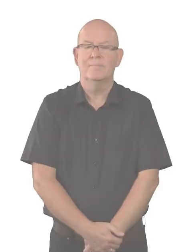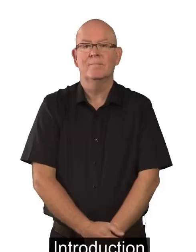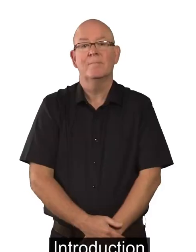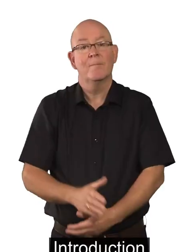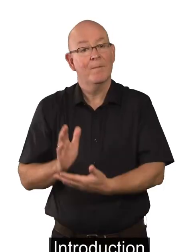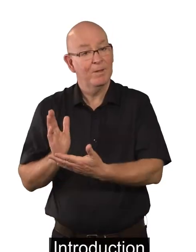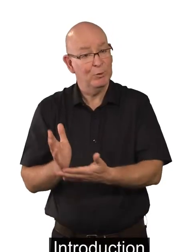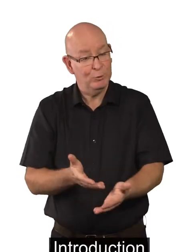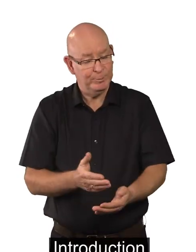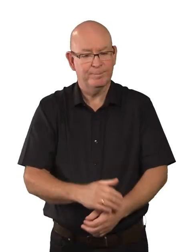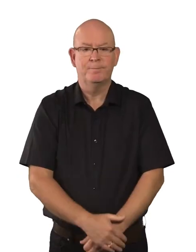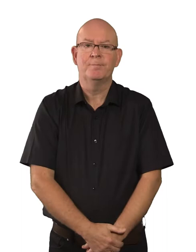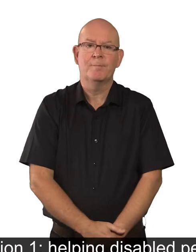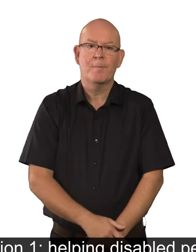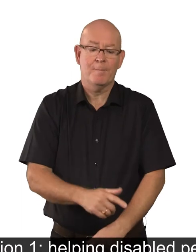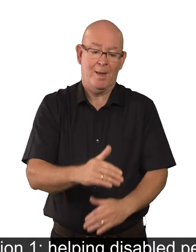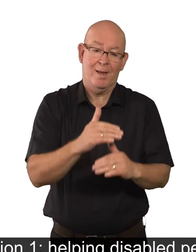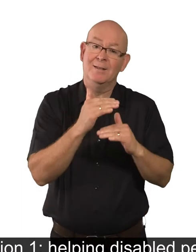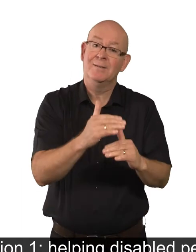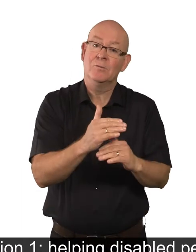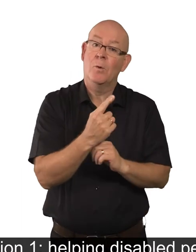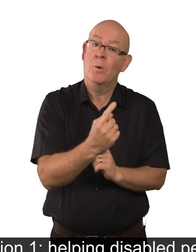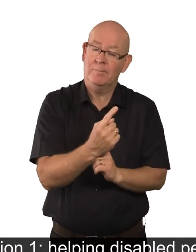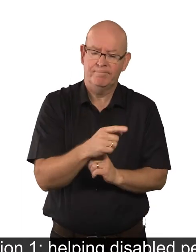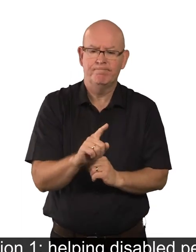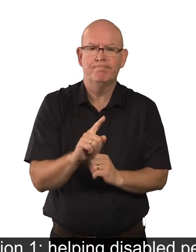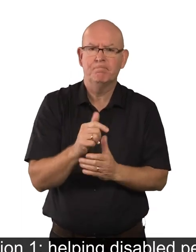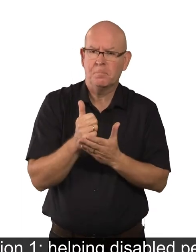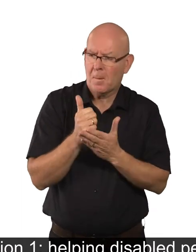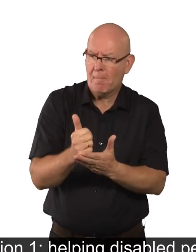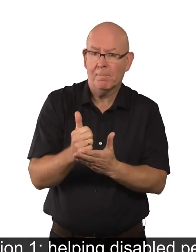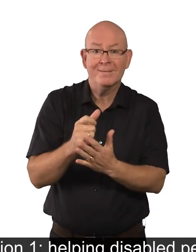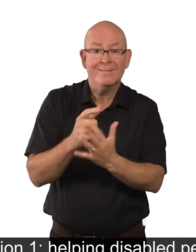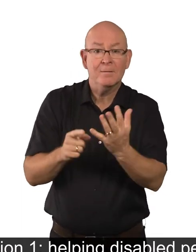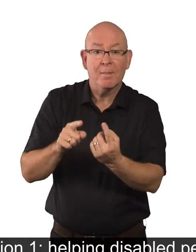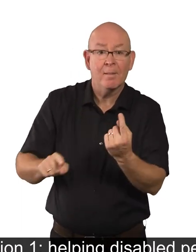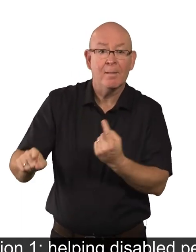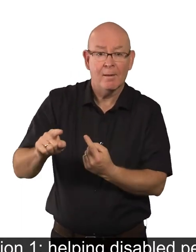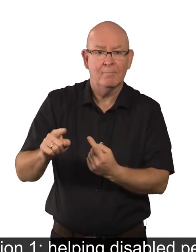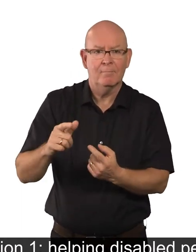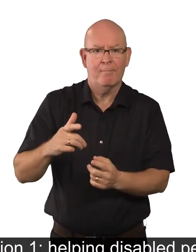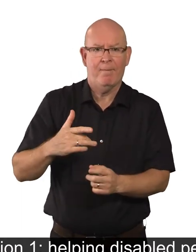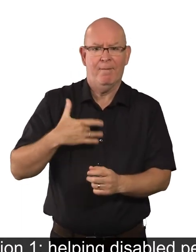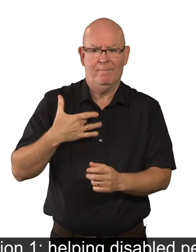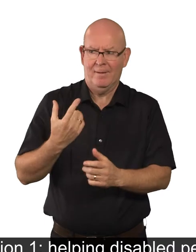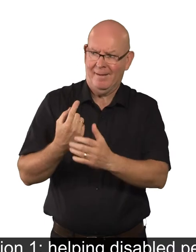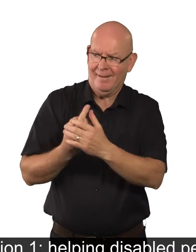Introduction Section 1 Helping disabled people to live independently.